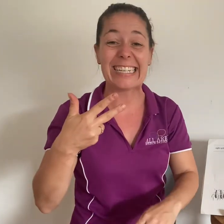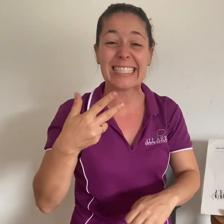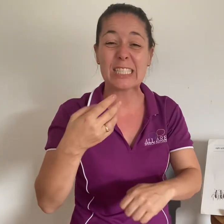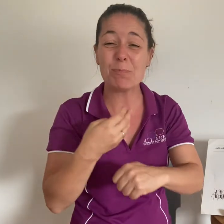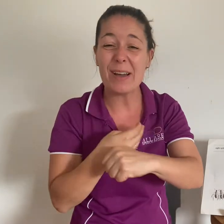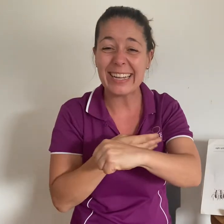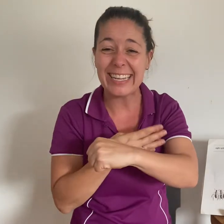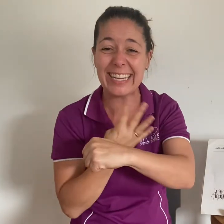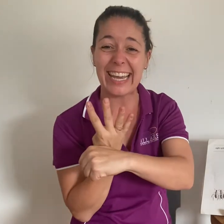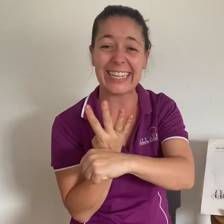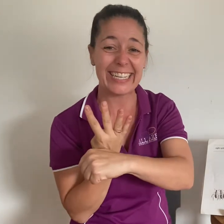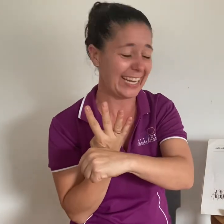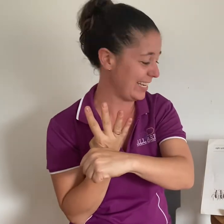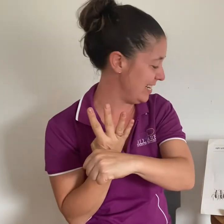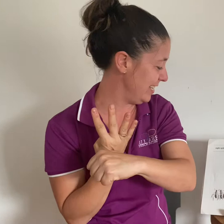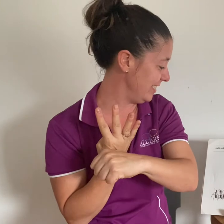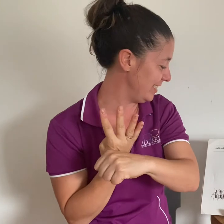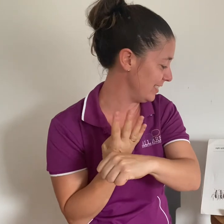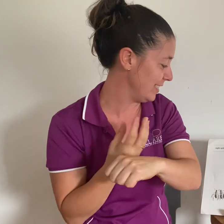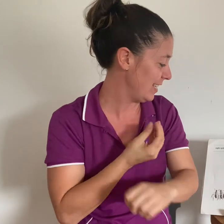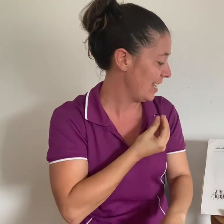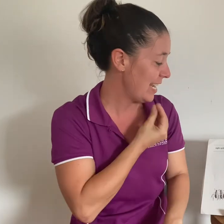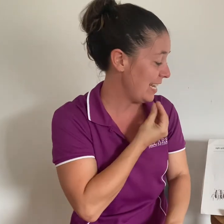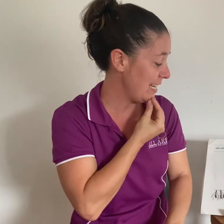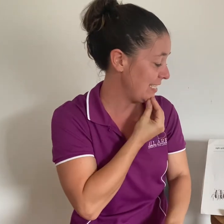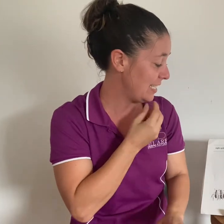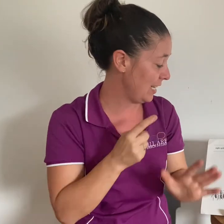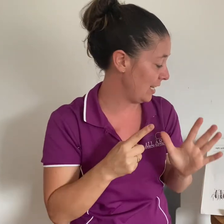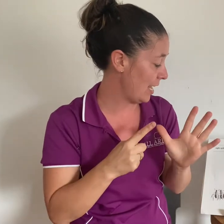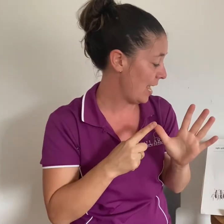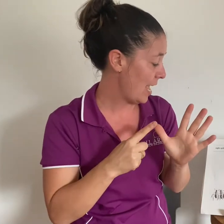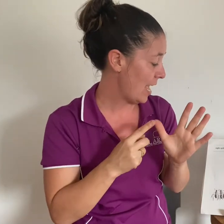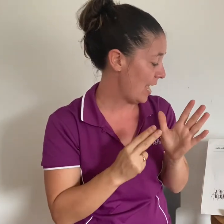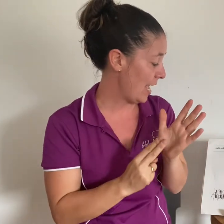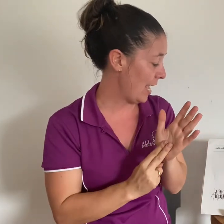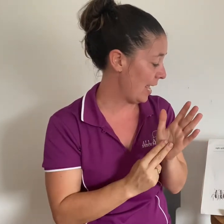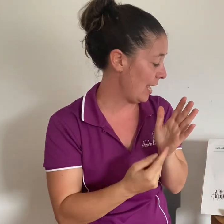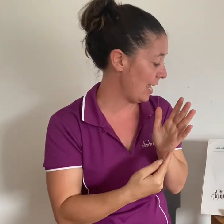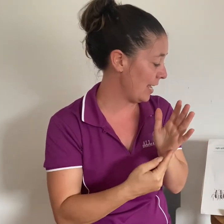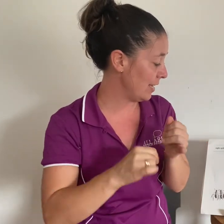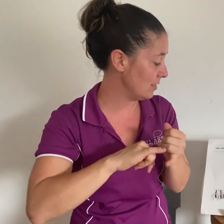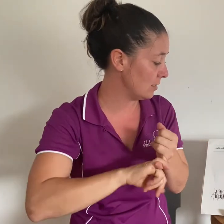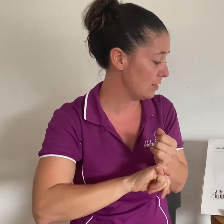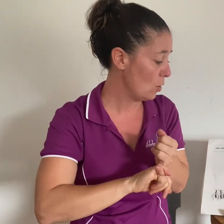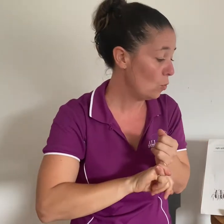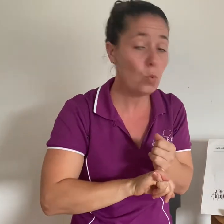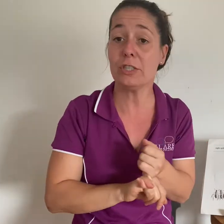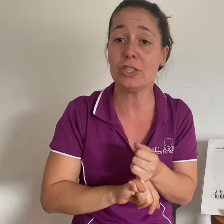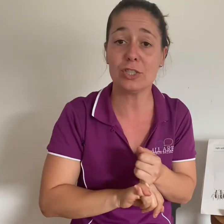sparky echidnas eating and whoosh